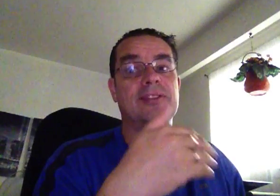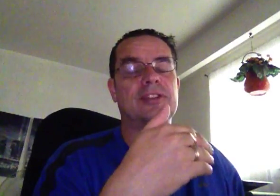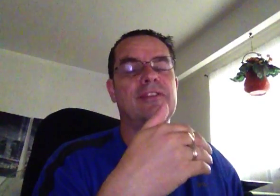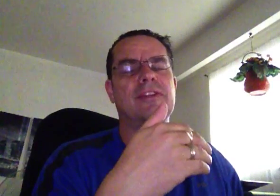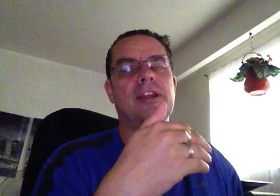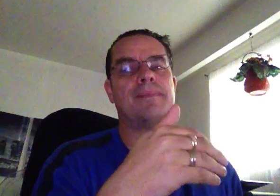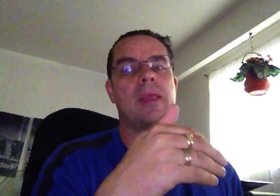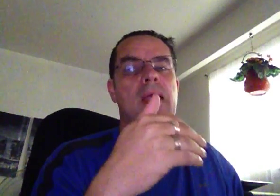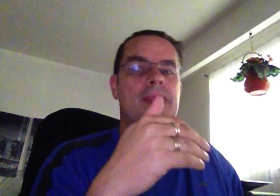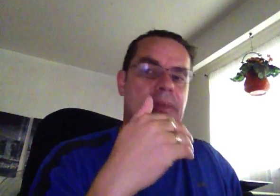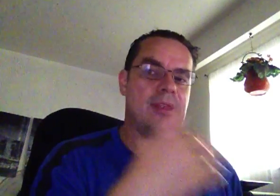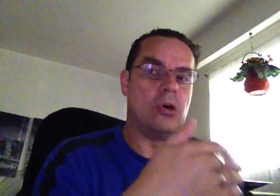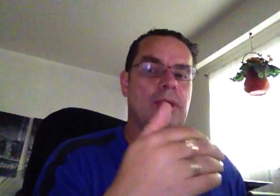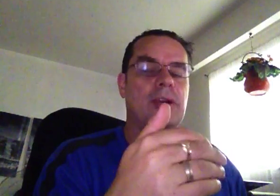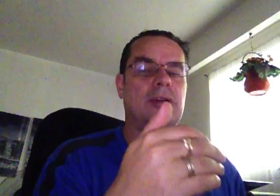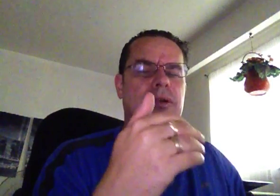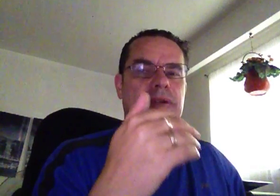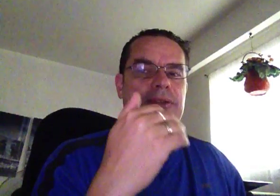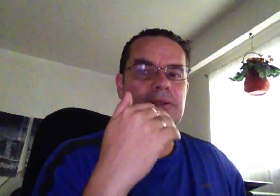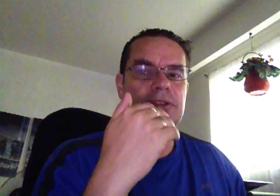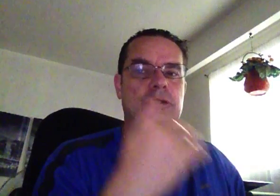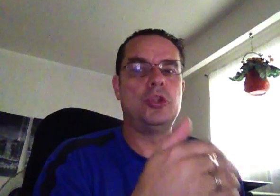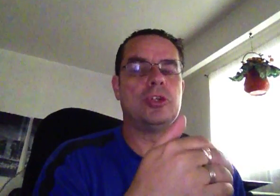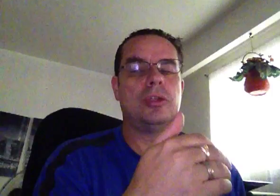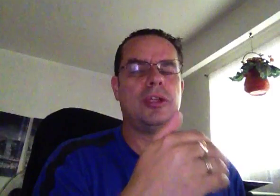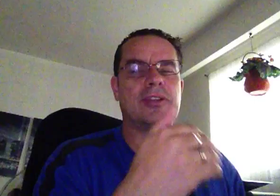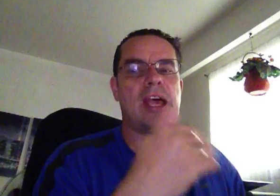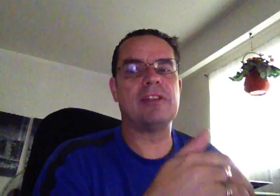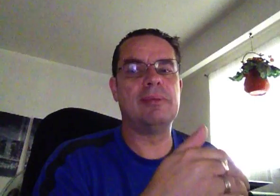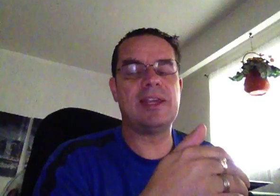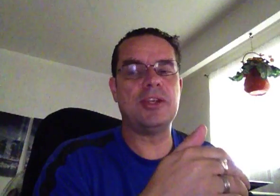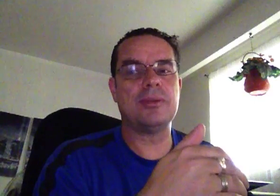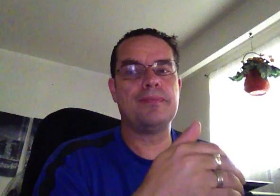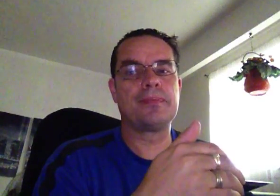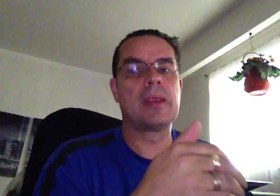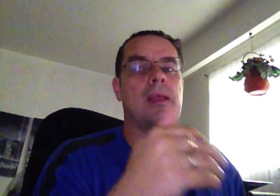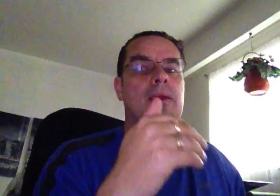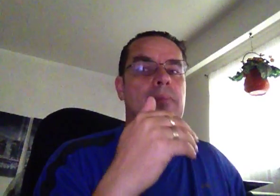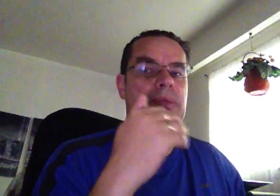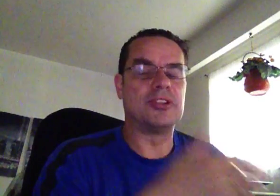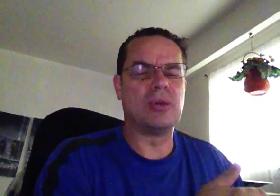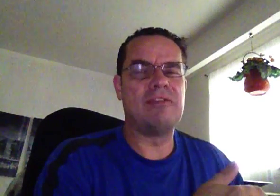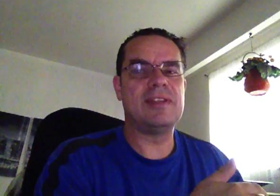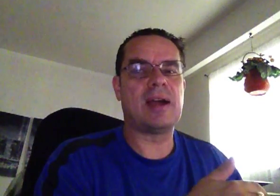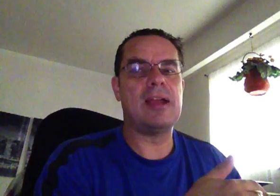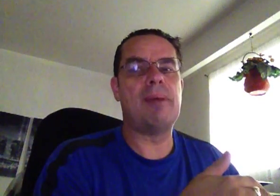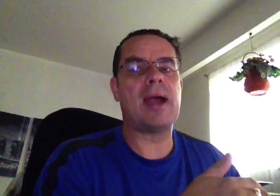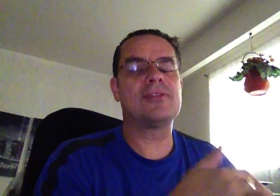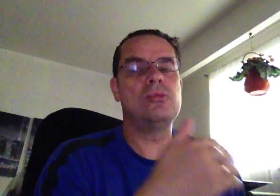concerning for them, that they know that their solution is going to have a limitation, but they're so heavily tied back to